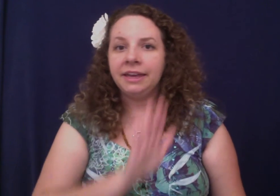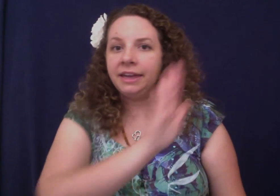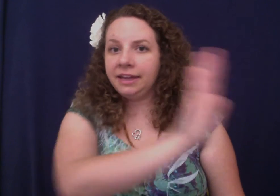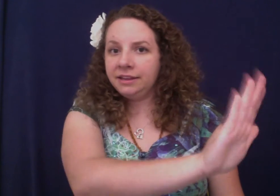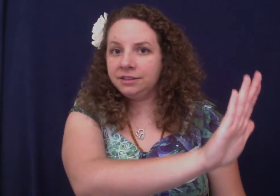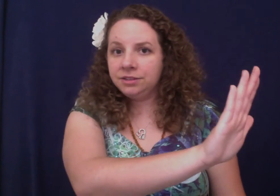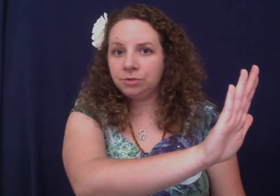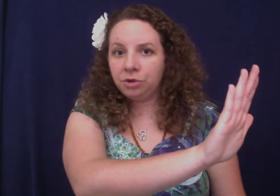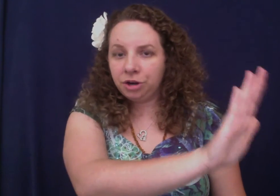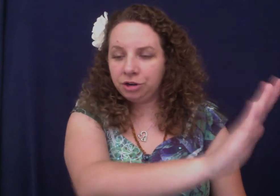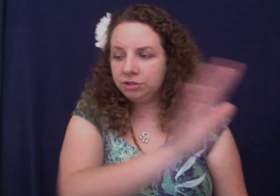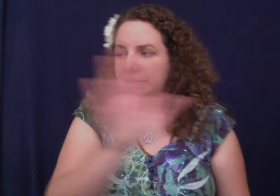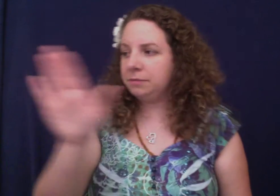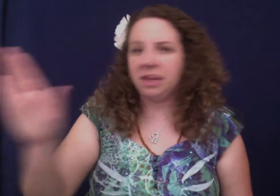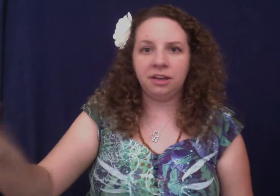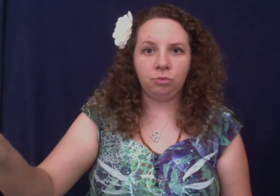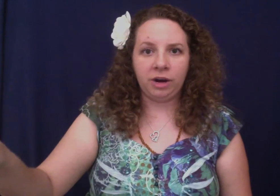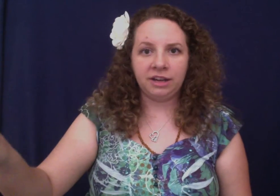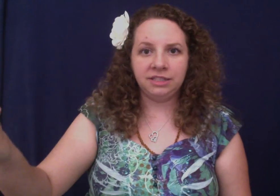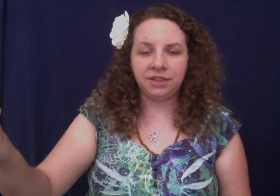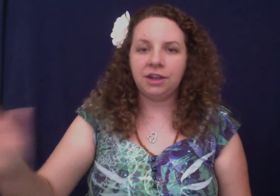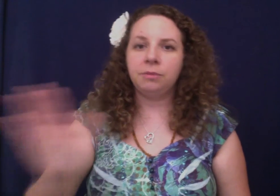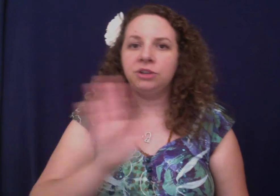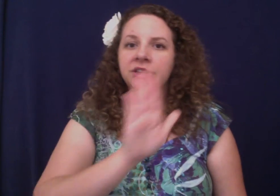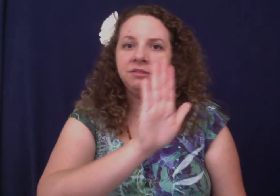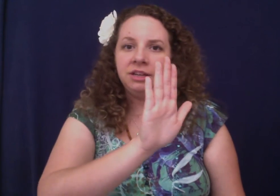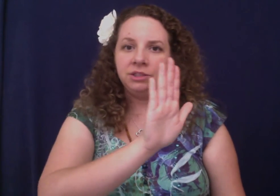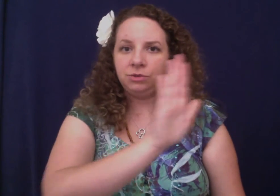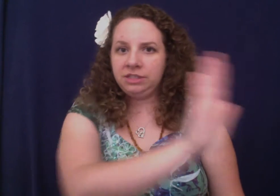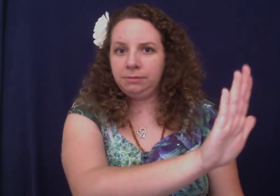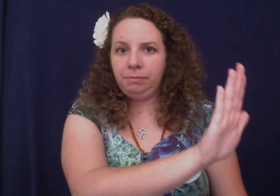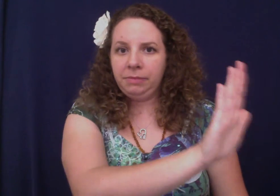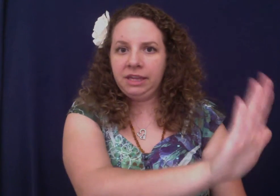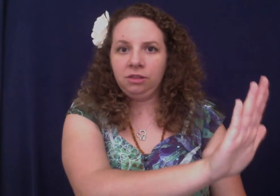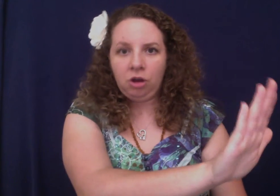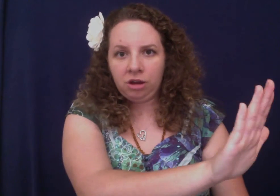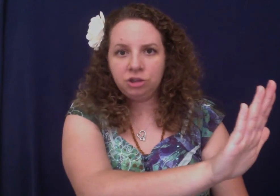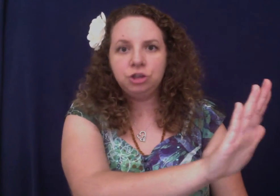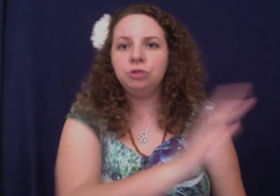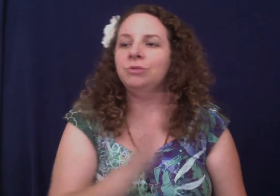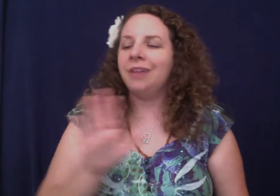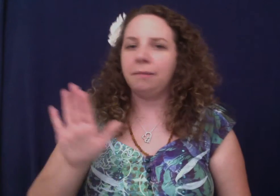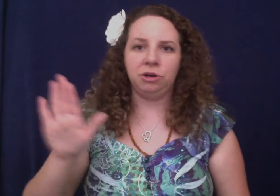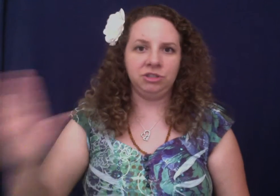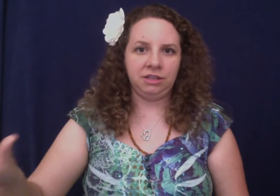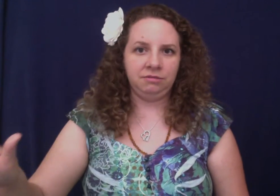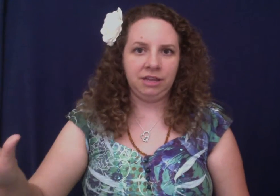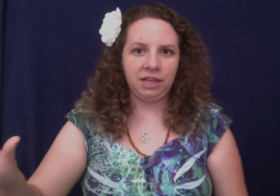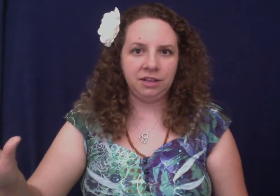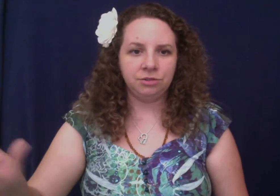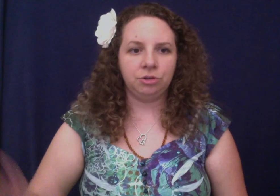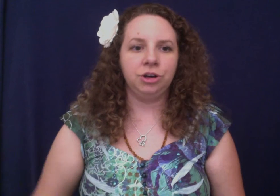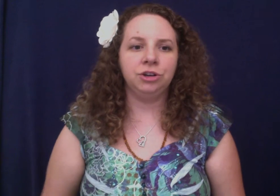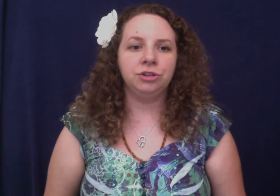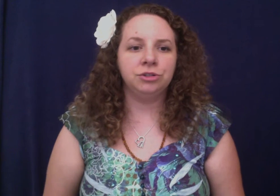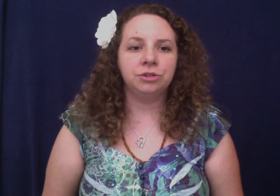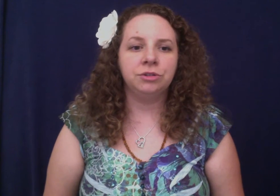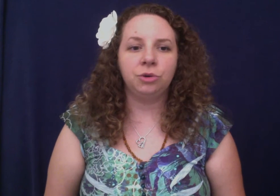his or hers, depending on where I set that person, going to belong to that person, his or hers or